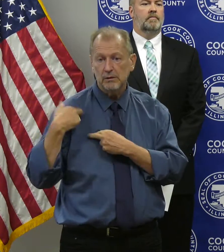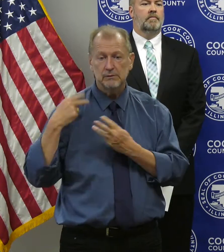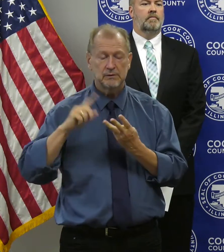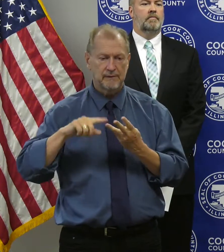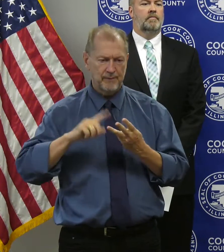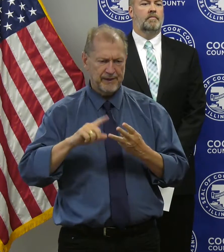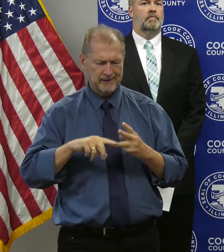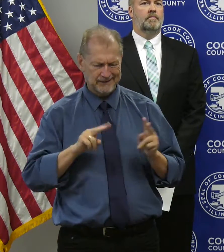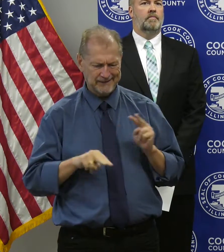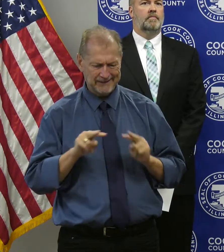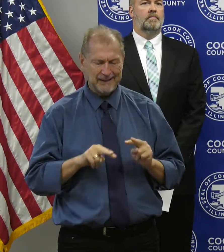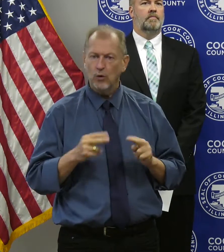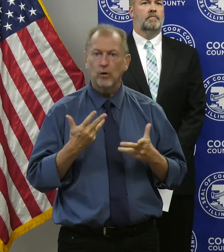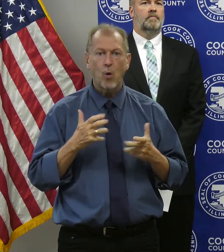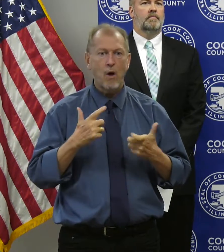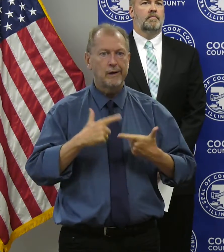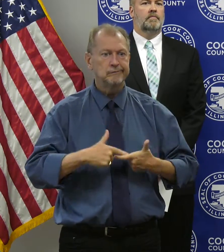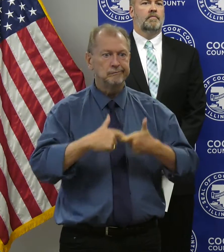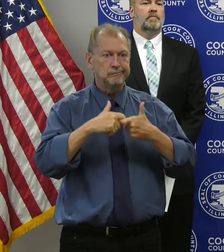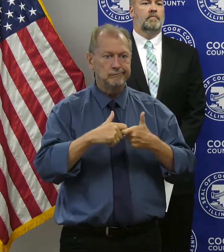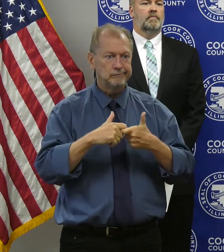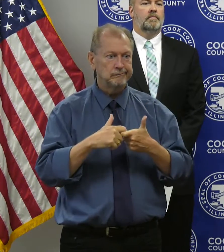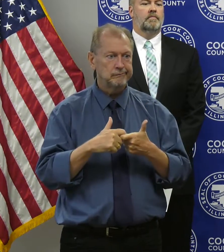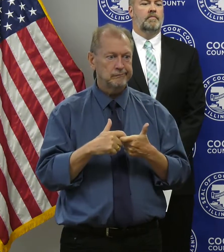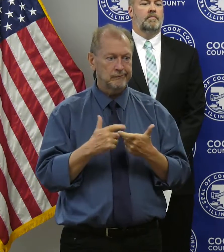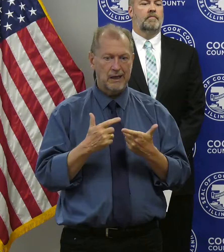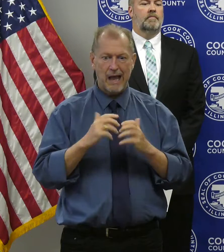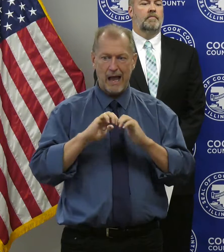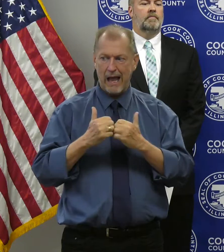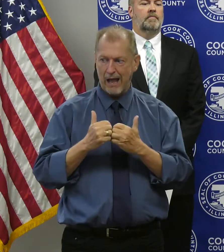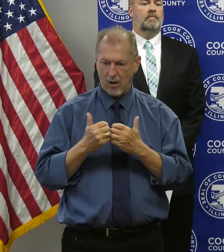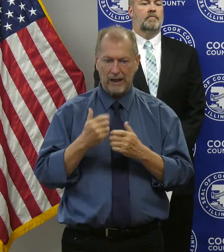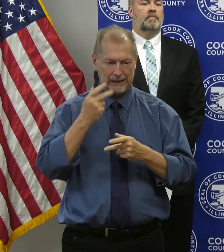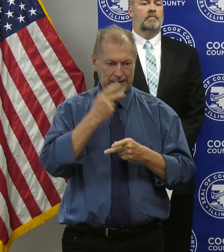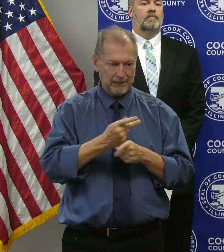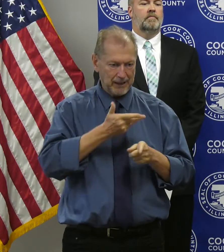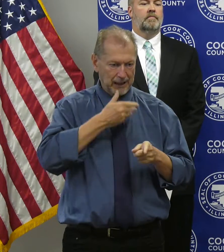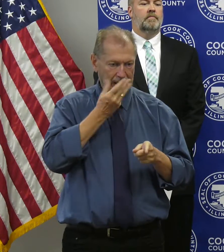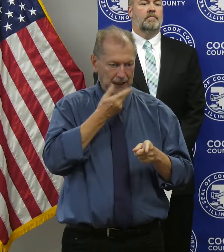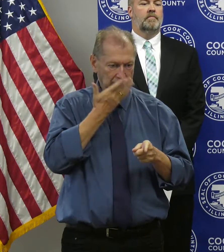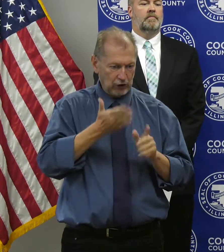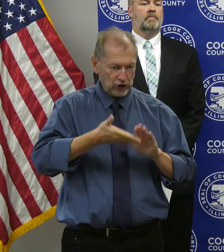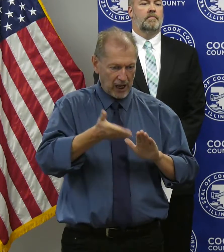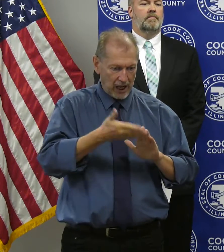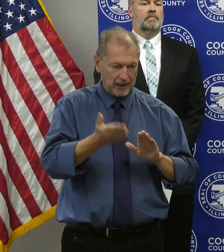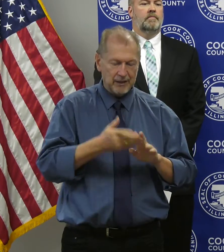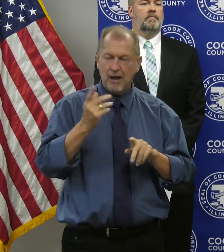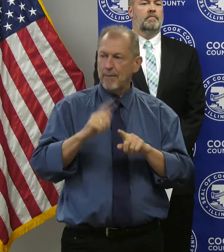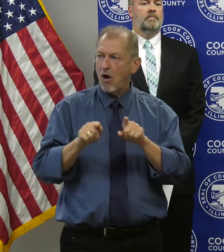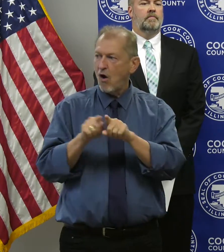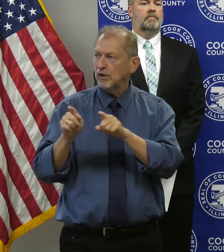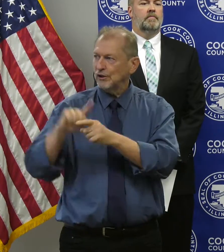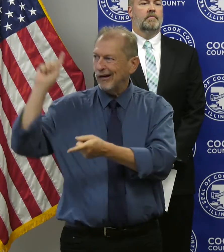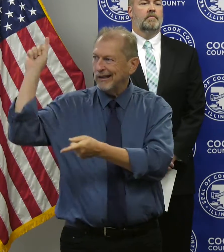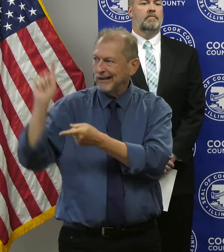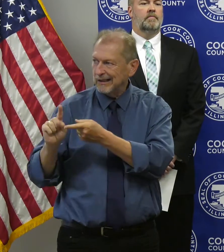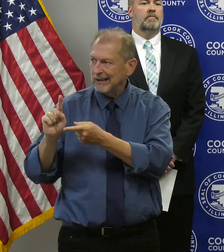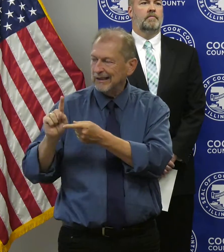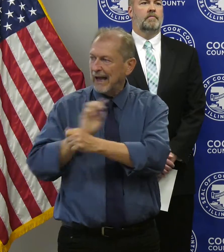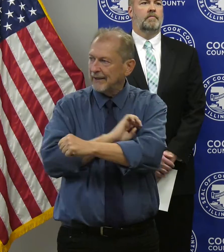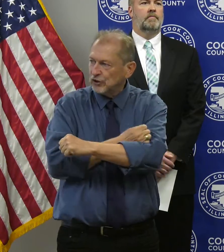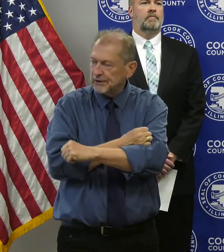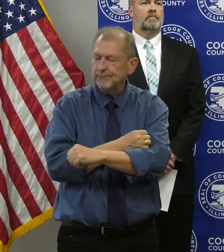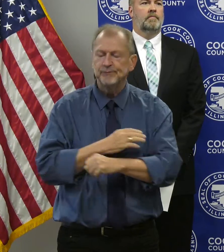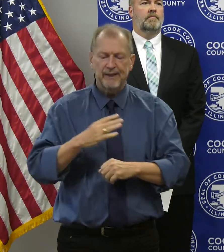that there would be no interruption to operations. I'm grateful for their commitment to implementing these changes, which we're excited for the